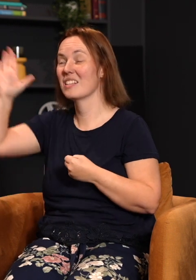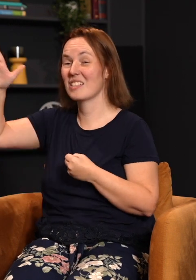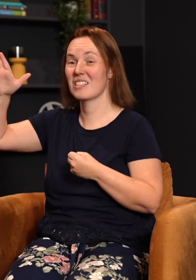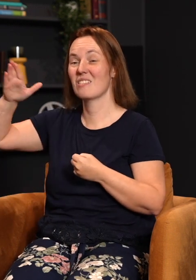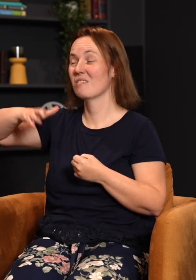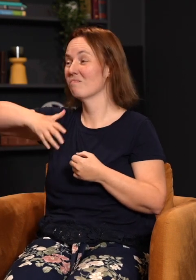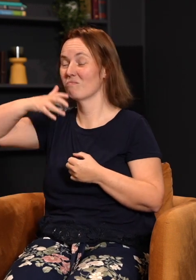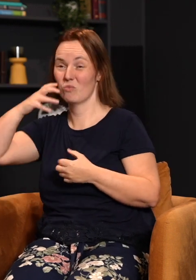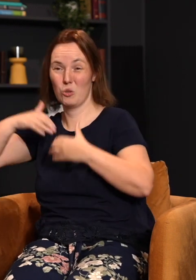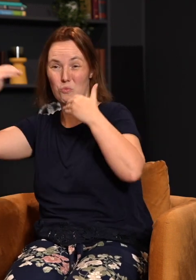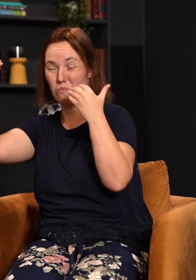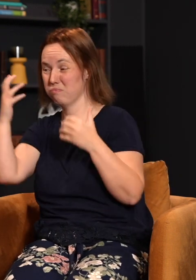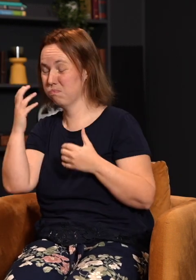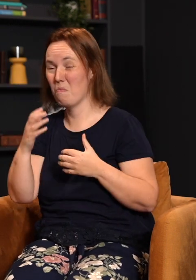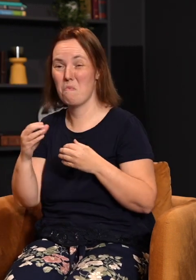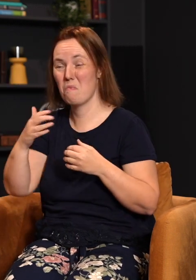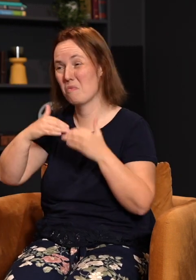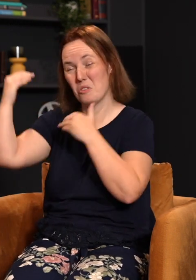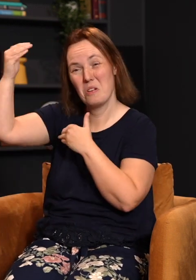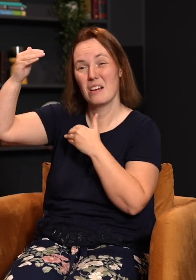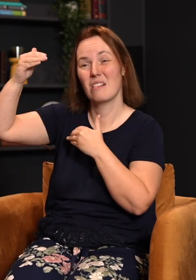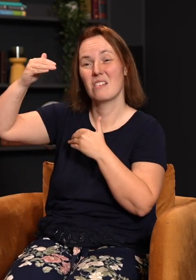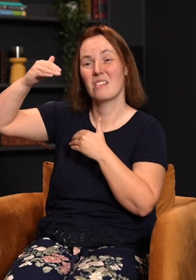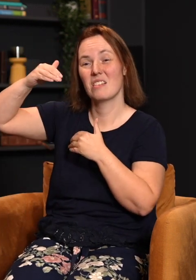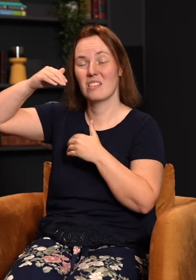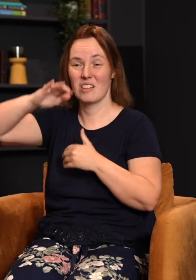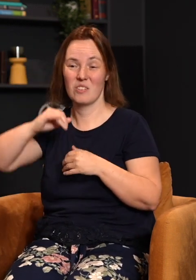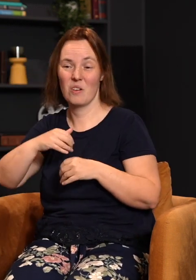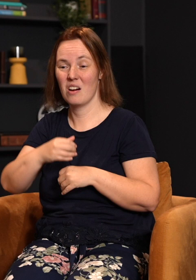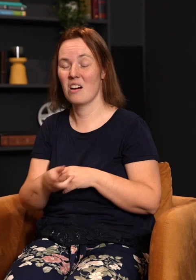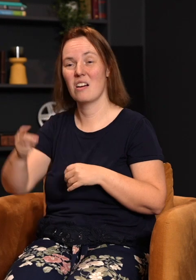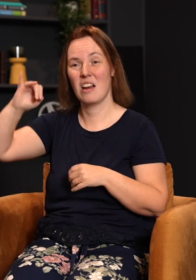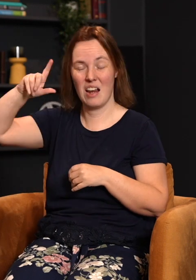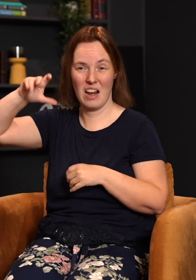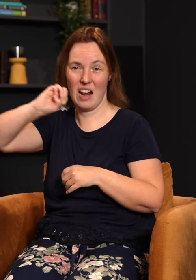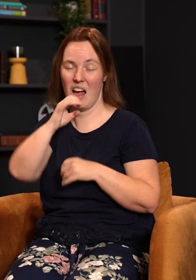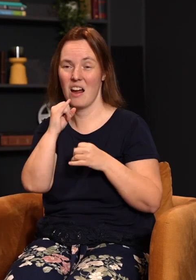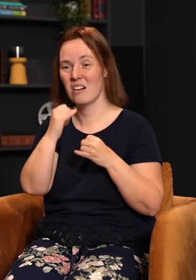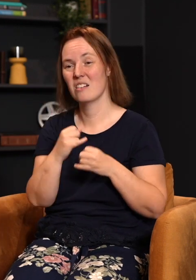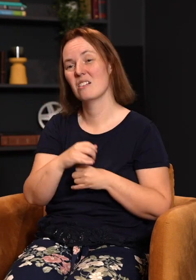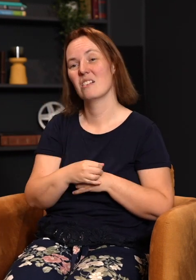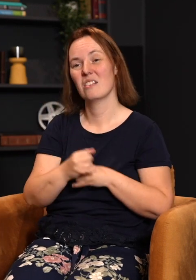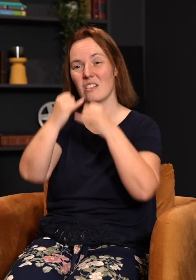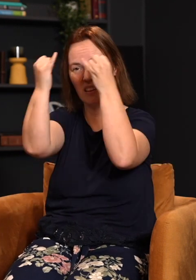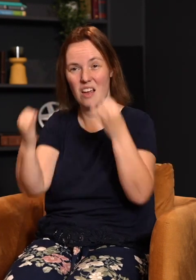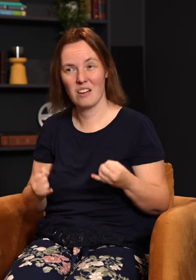greater than your Nile God, than your river God. When there was life, he was saying, I am greater than God's name. I'm greater than the God of dust.